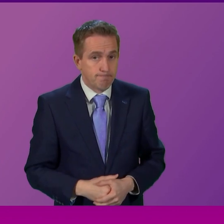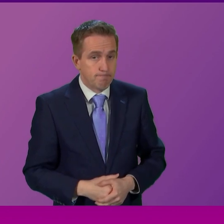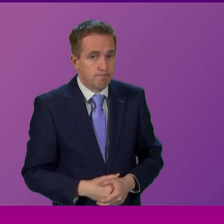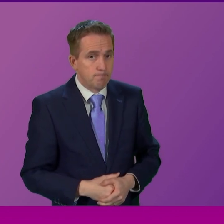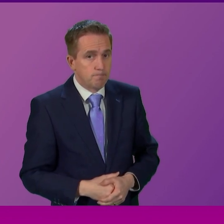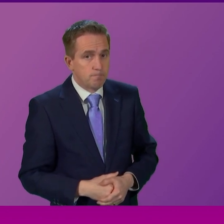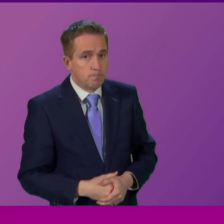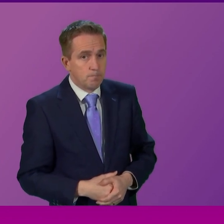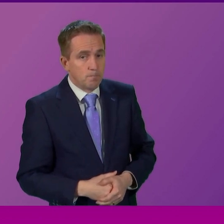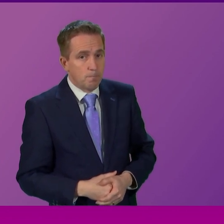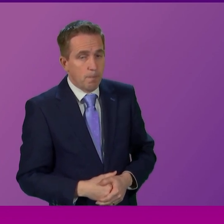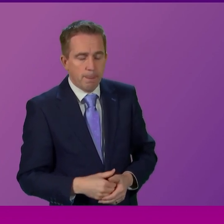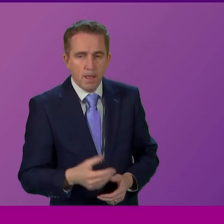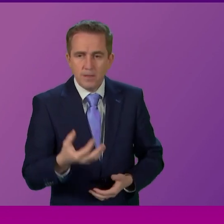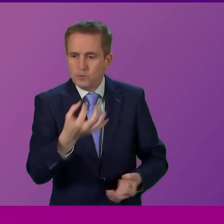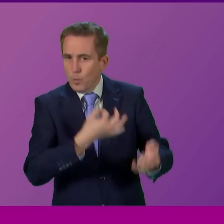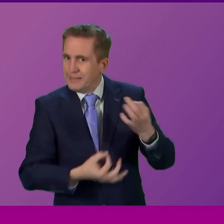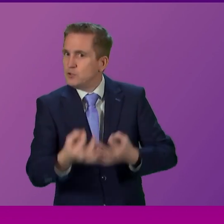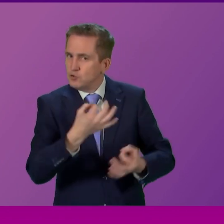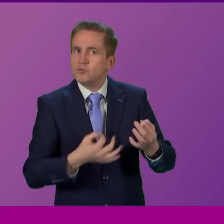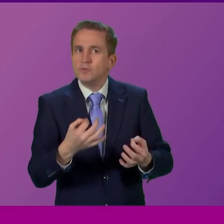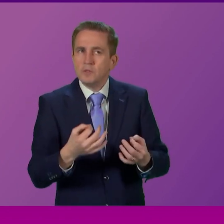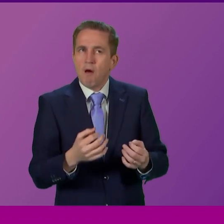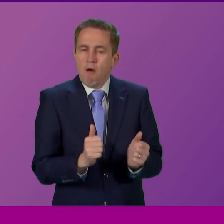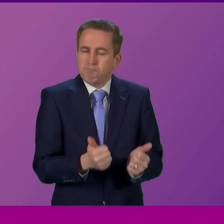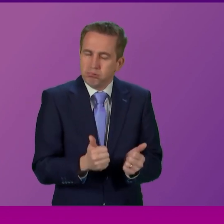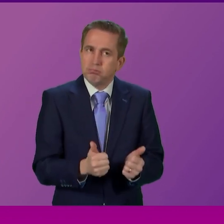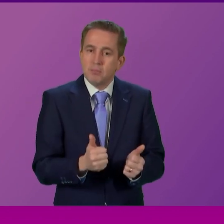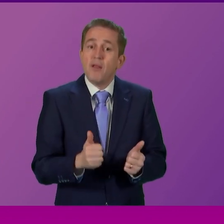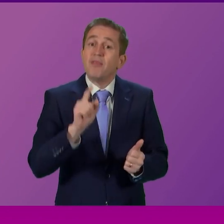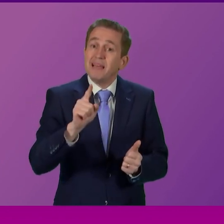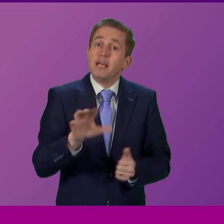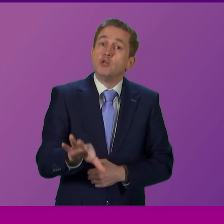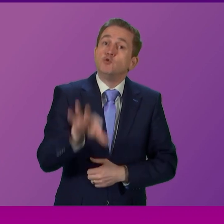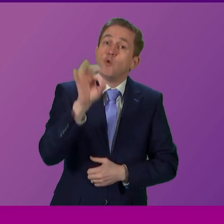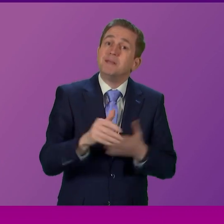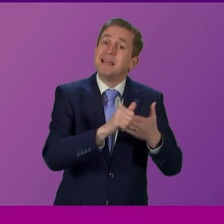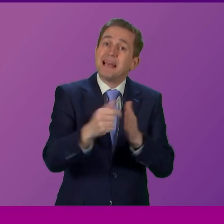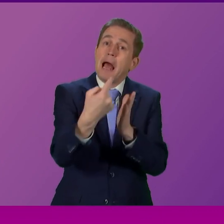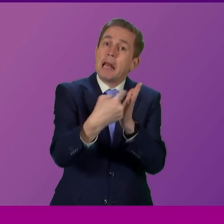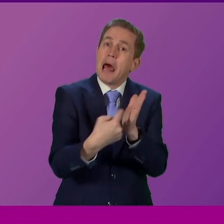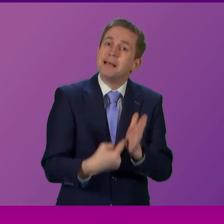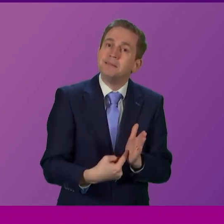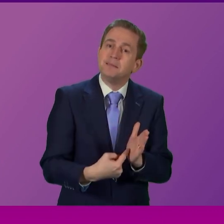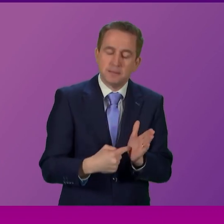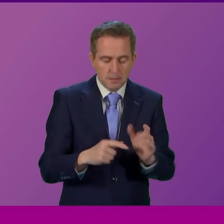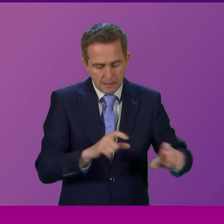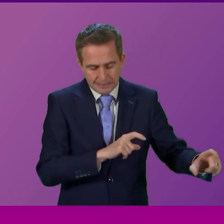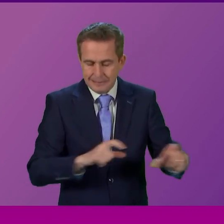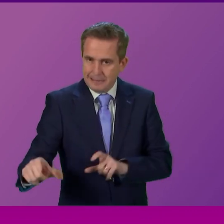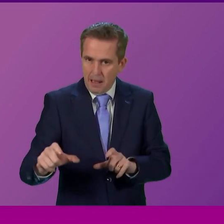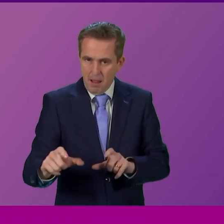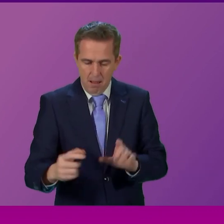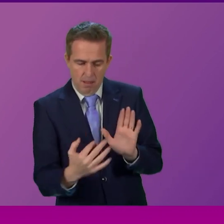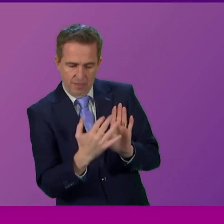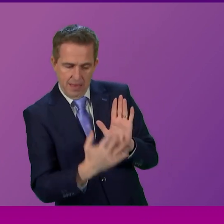I say these are very important questions that Willie Rennie asks so the choice guidelines are still in place we've not suspended the choice guidelines so choice guidelines still are there